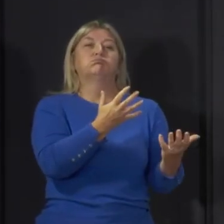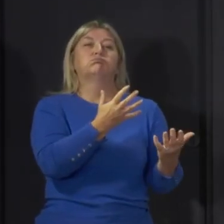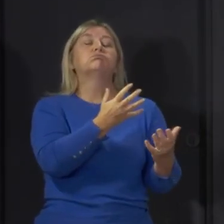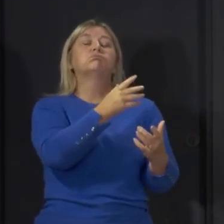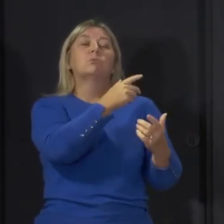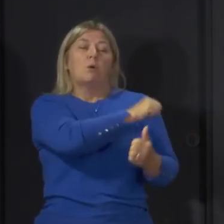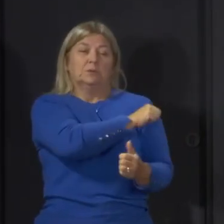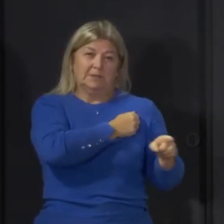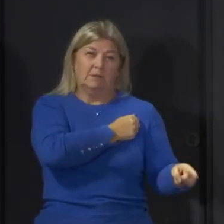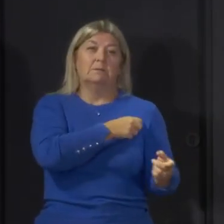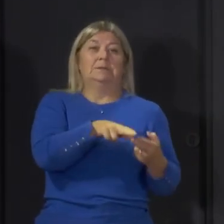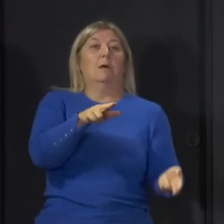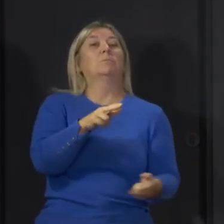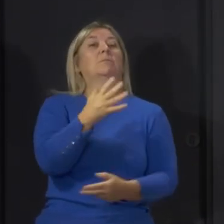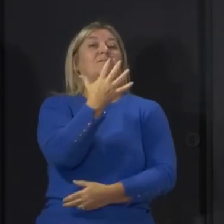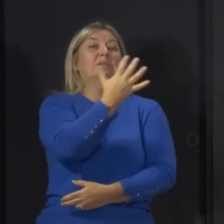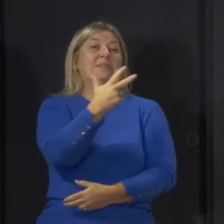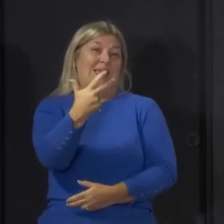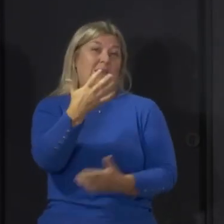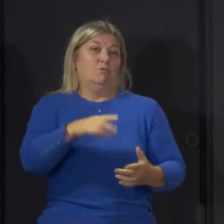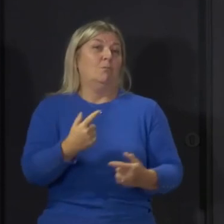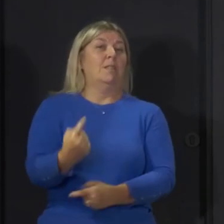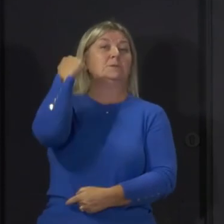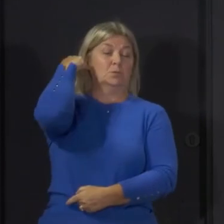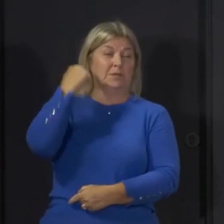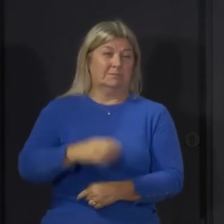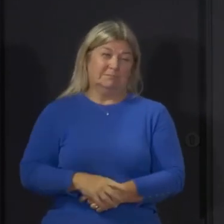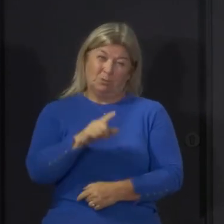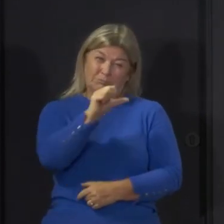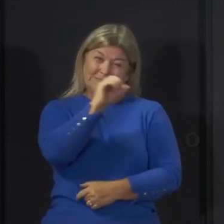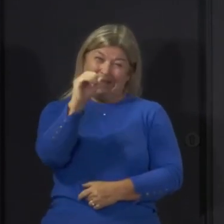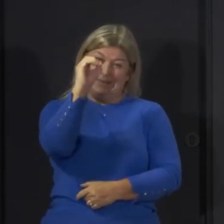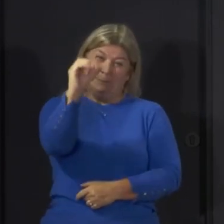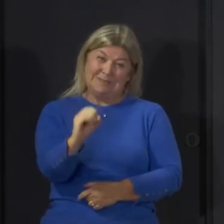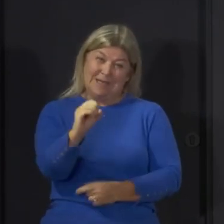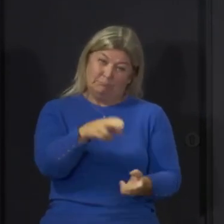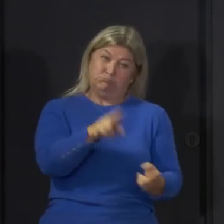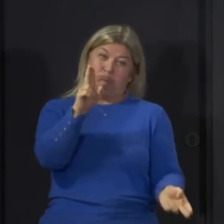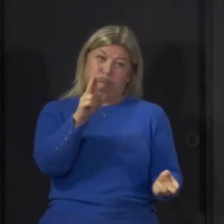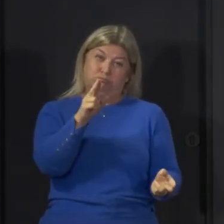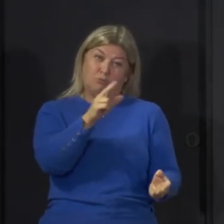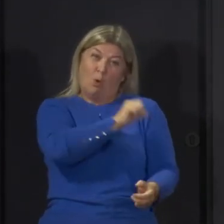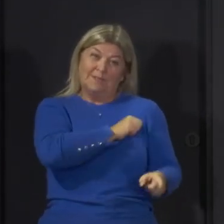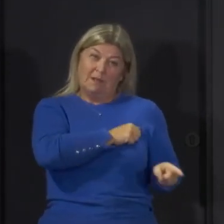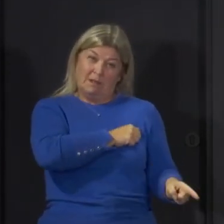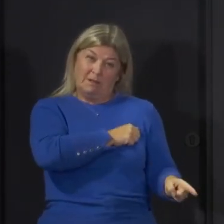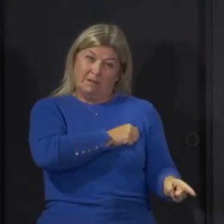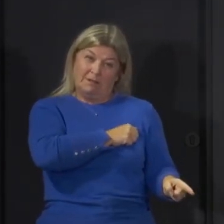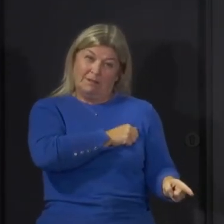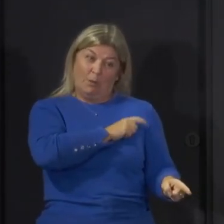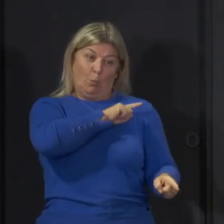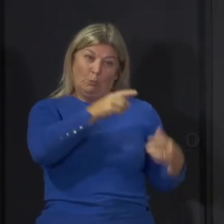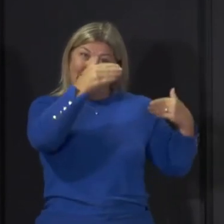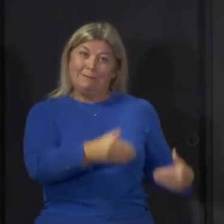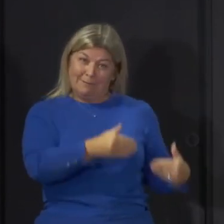58 in the previous week. This is a 60% increase in hospital admissions from one week to the next,